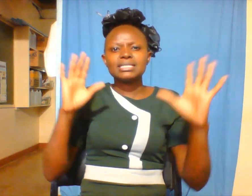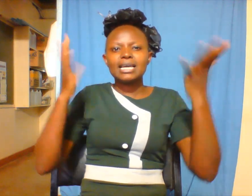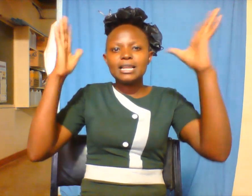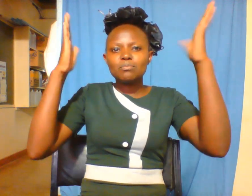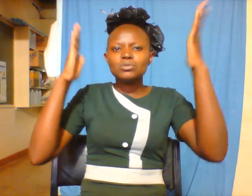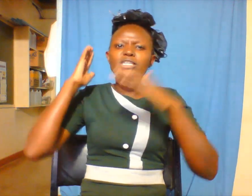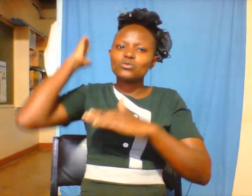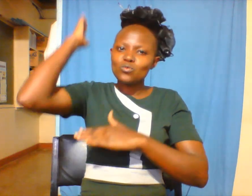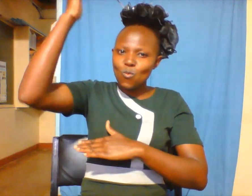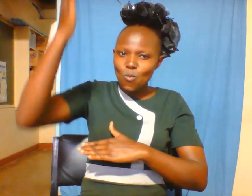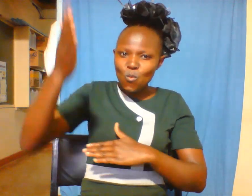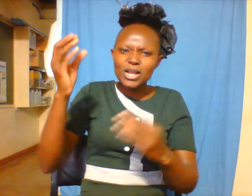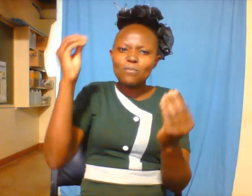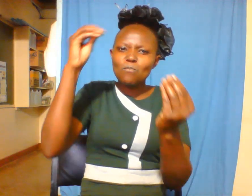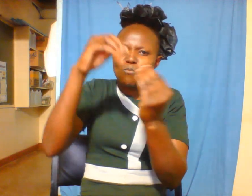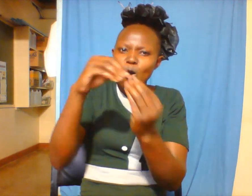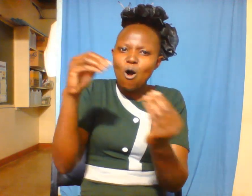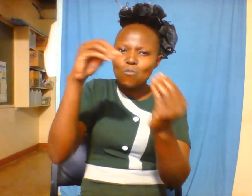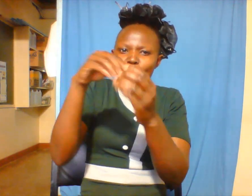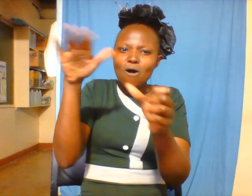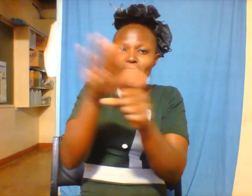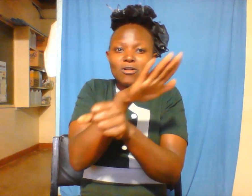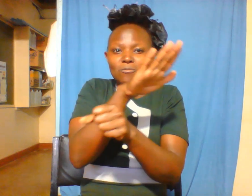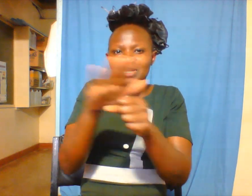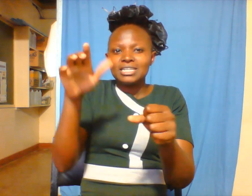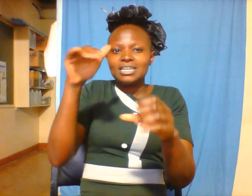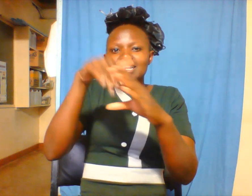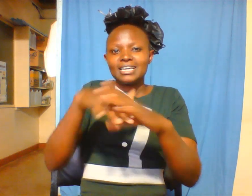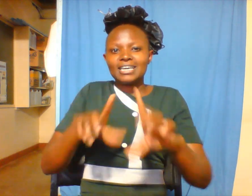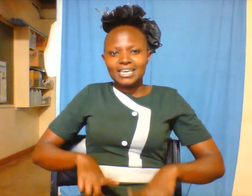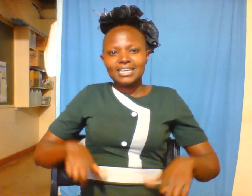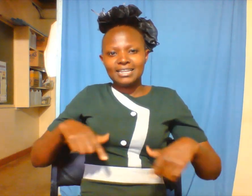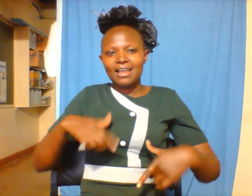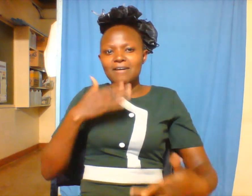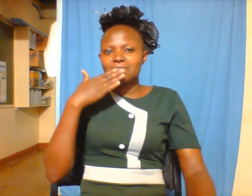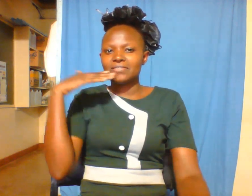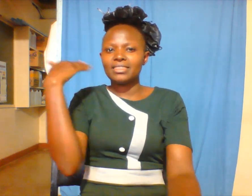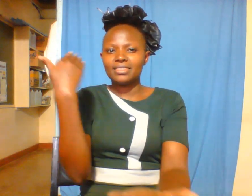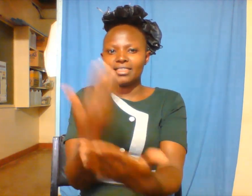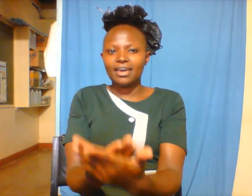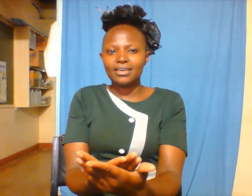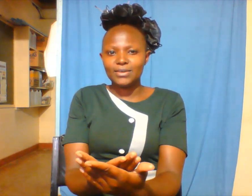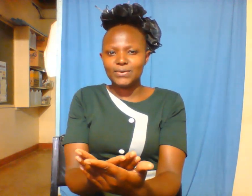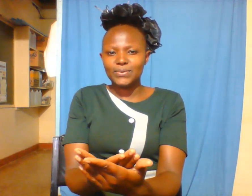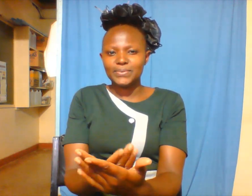accomplishments in my life. Thank you. Thank you.